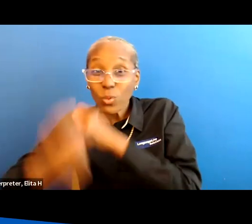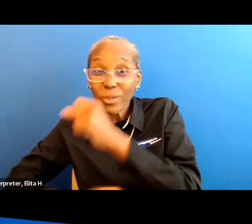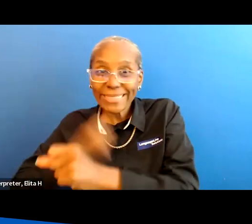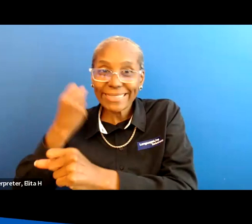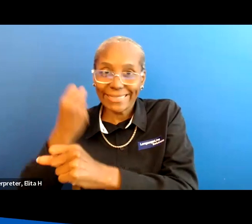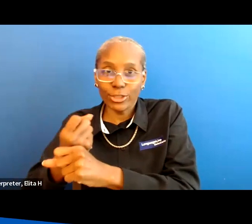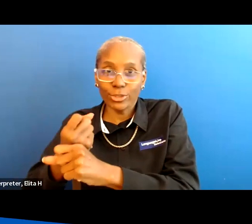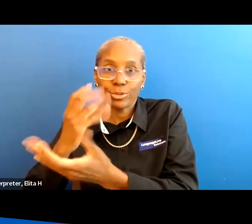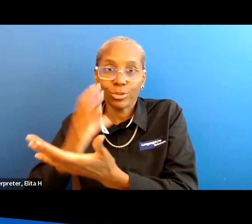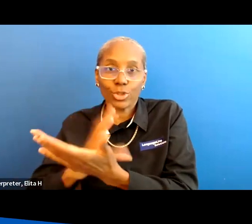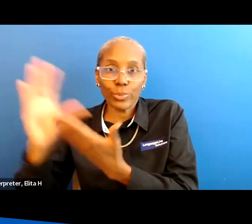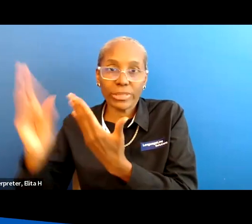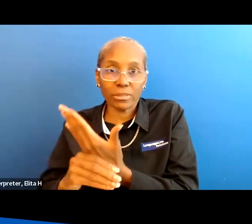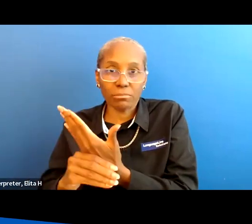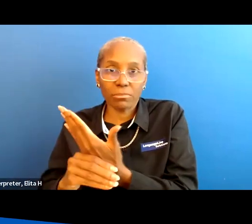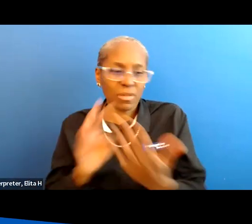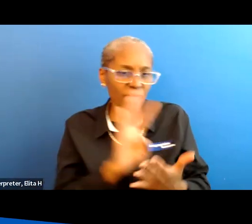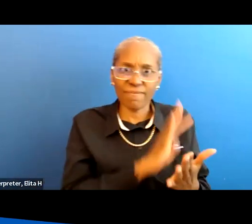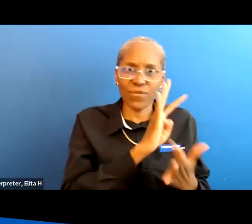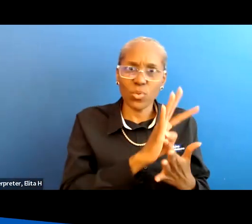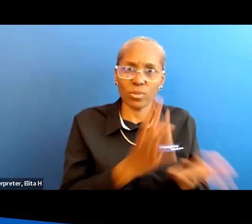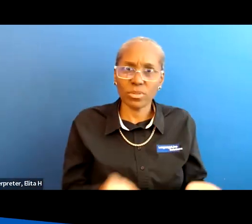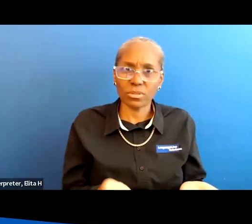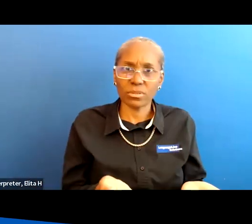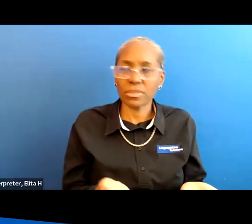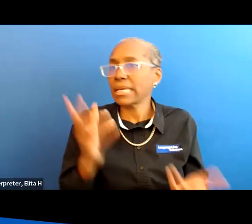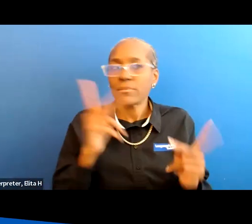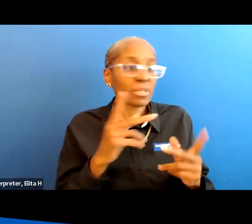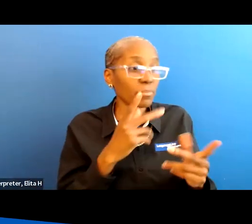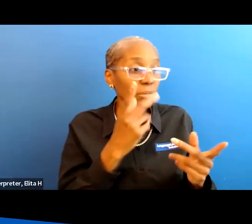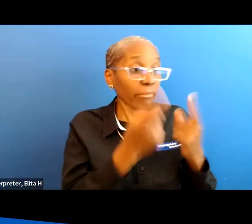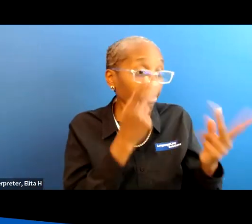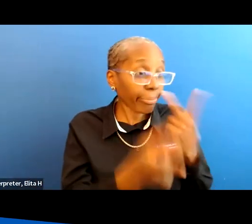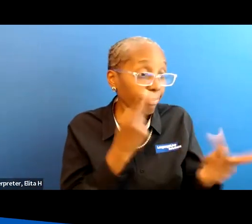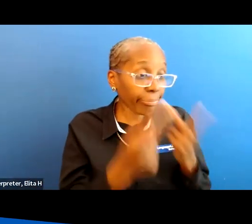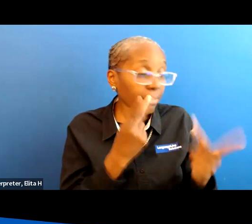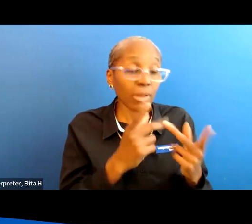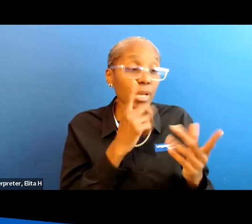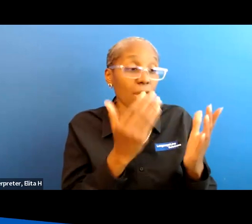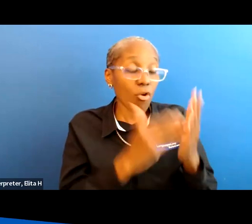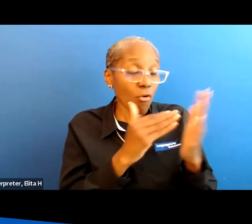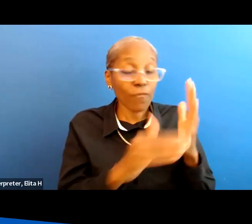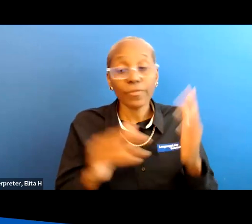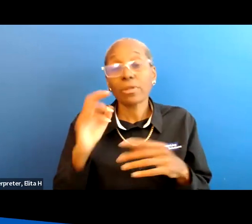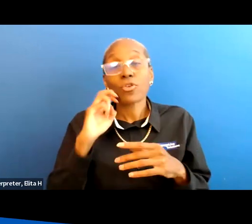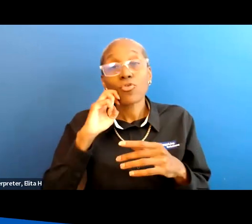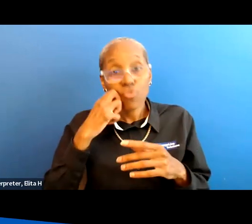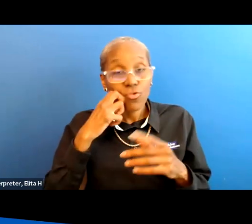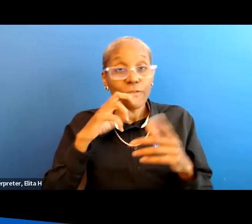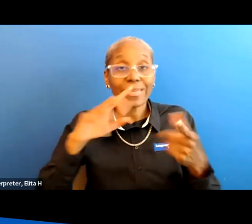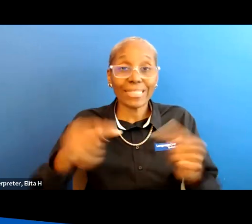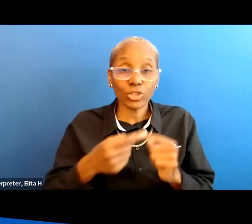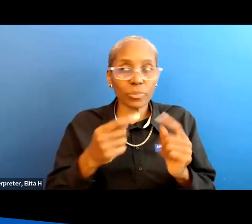so so you know for people is if you don't see people who have spinal cord injury or neurological injury of any sort